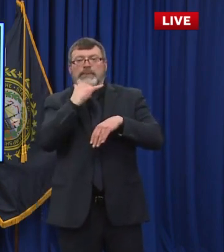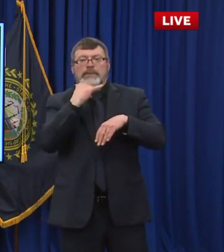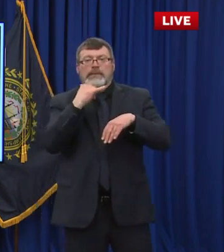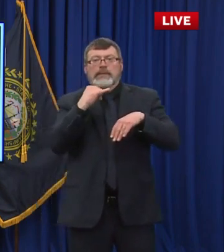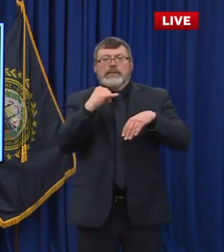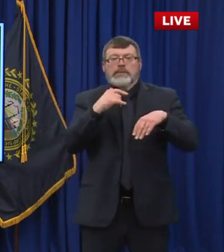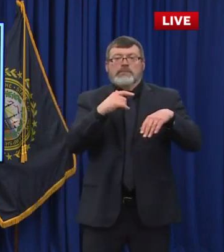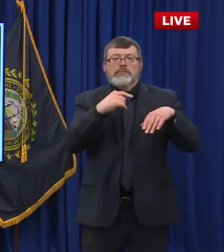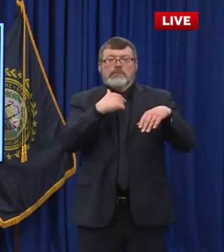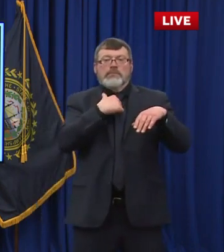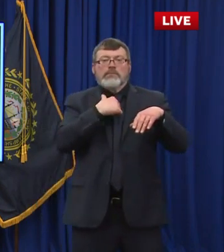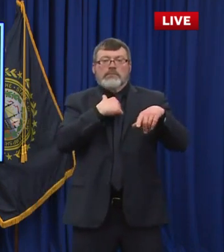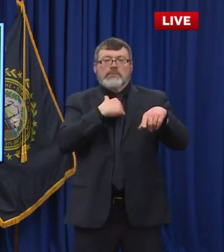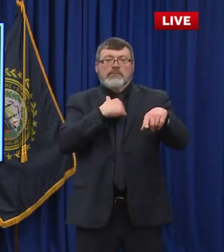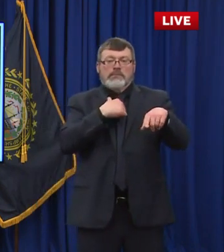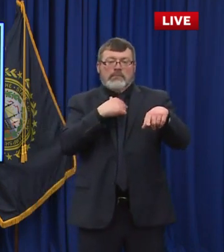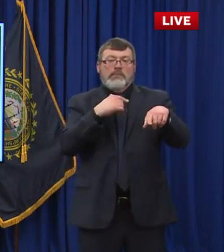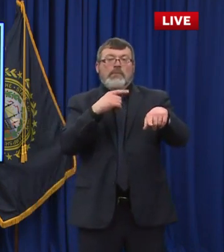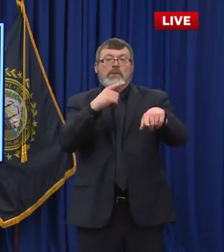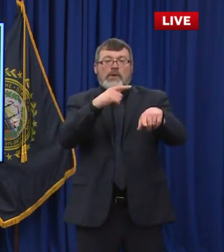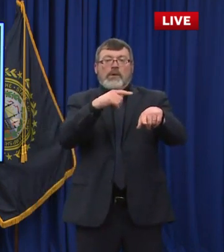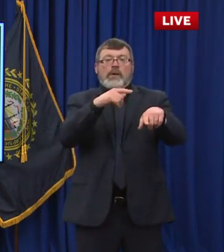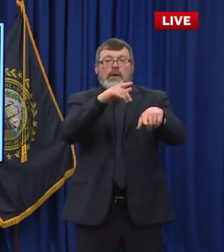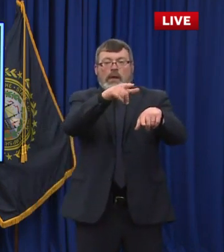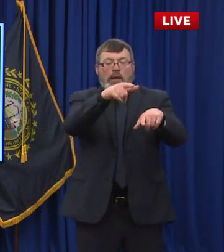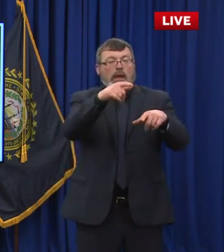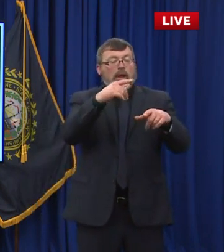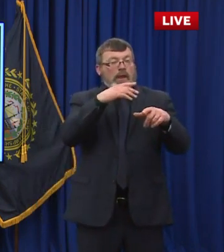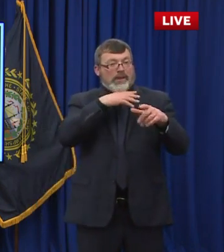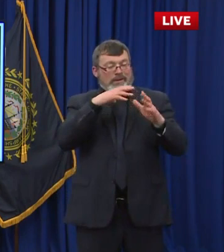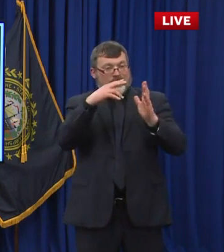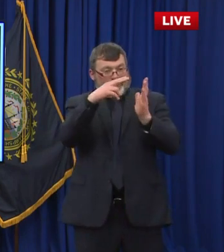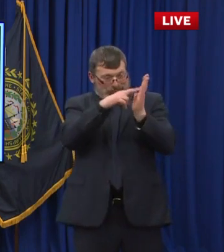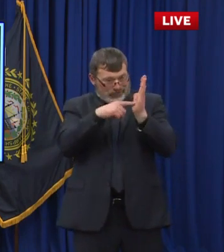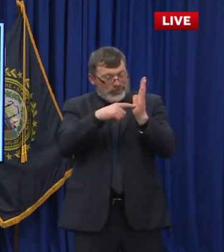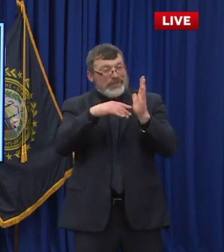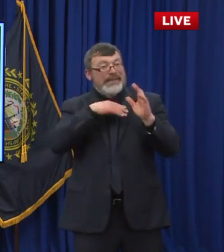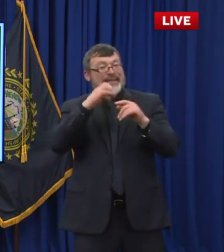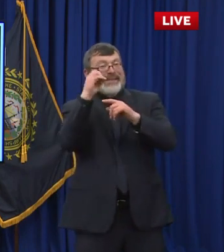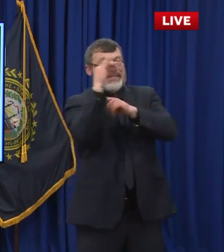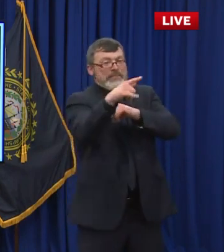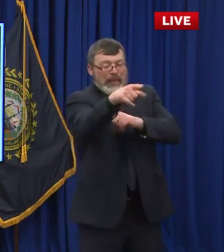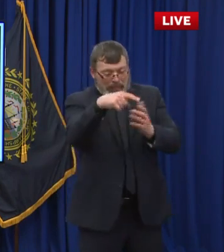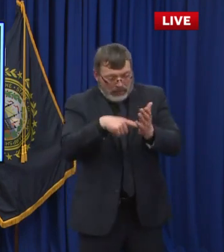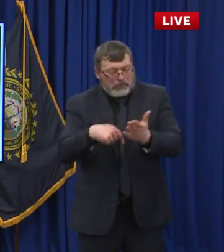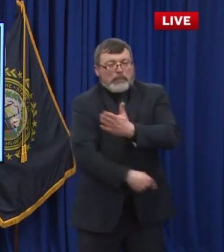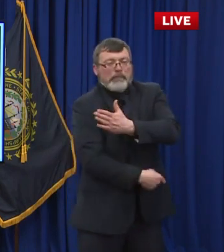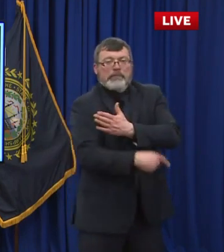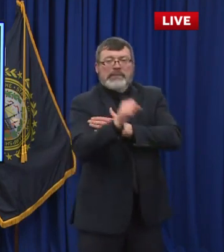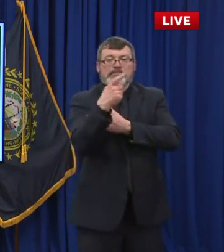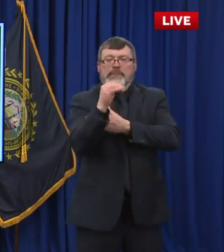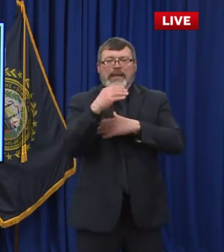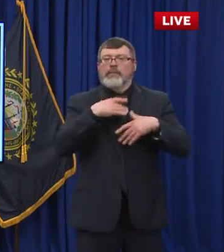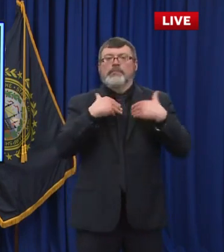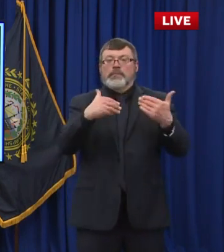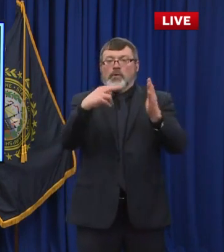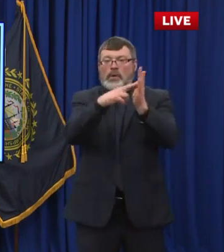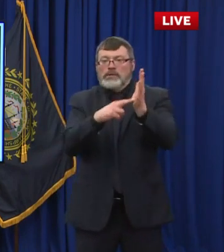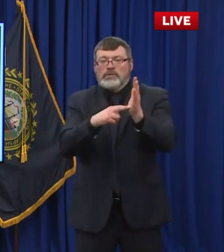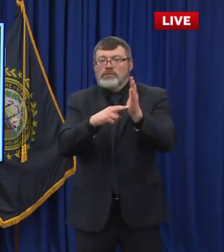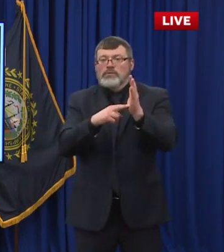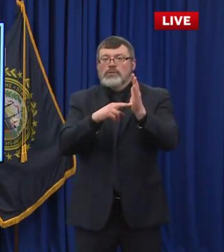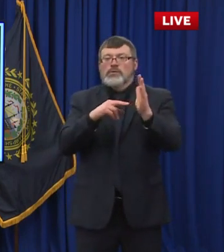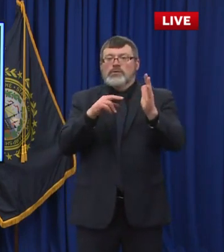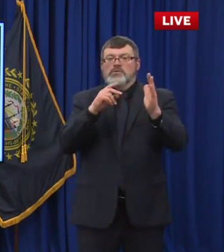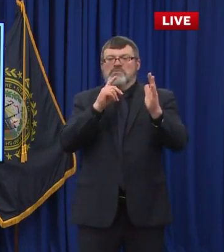six times. We're cleaning that up. Beth may have the numbers a little bit better, but 250? Probably less. Probably less. So, you know, I'm going to be